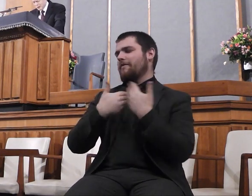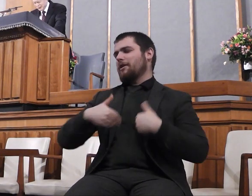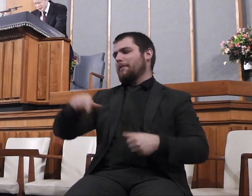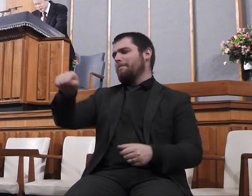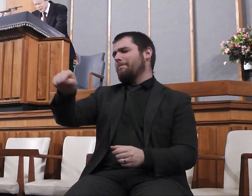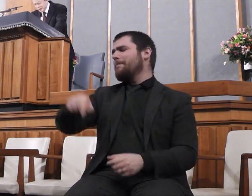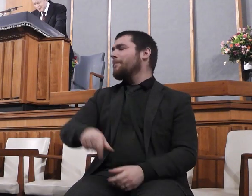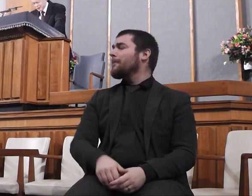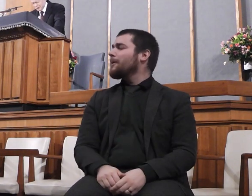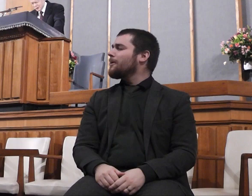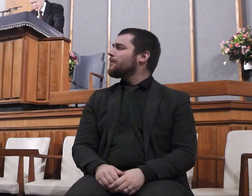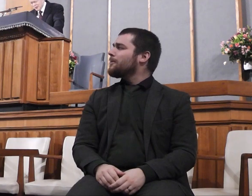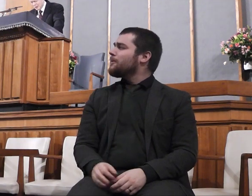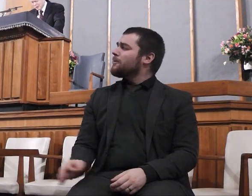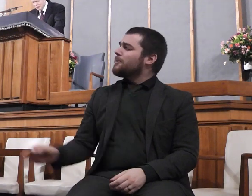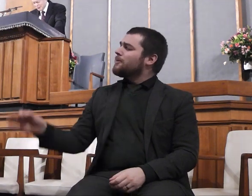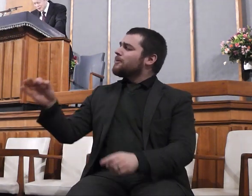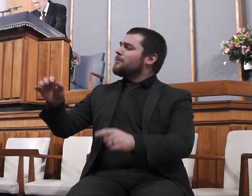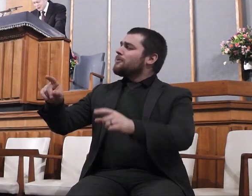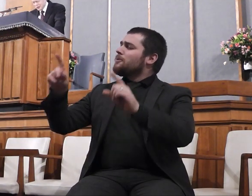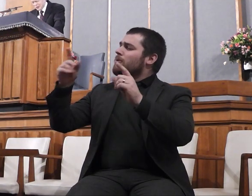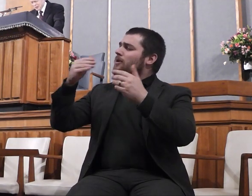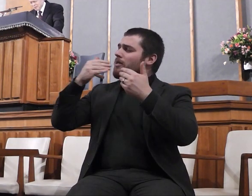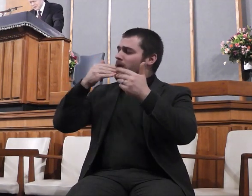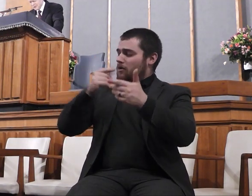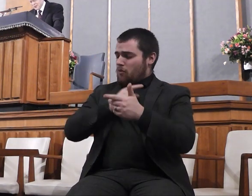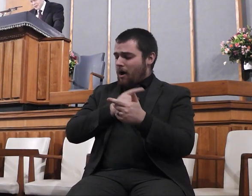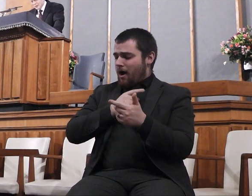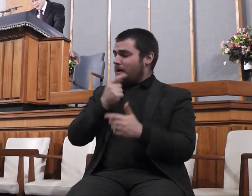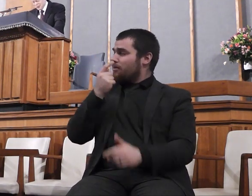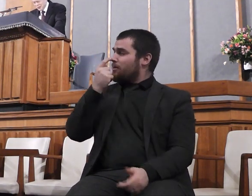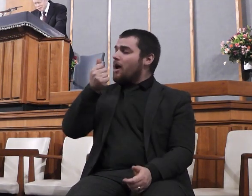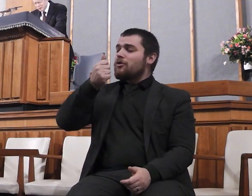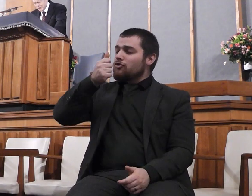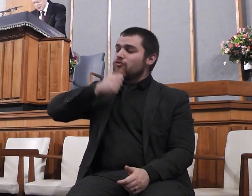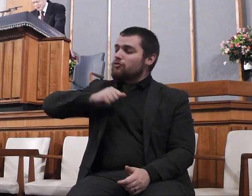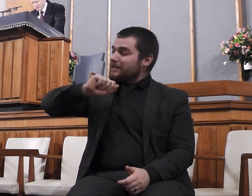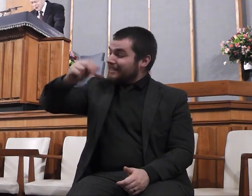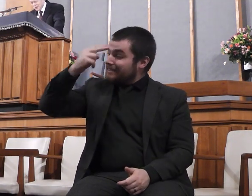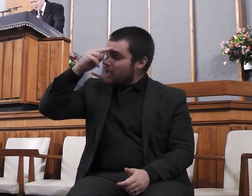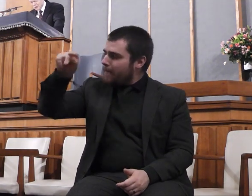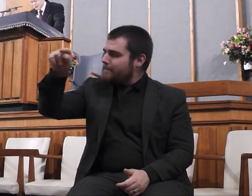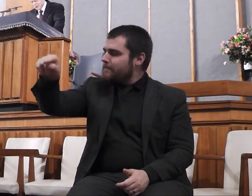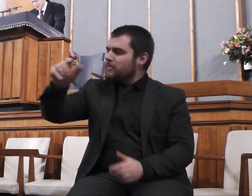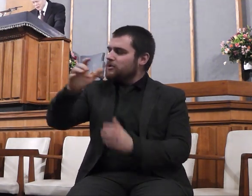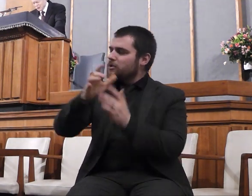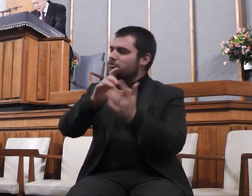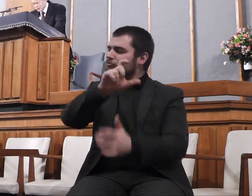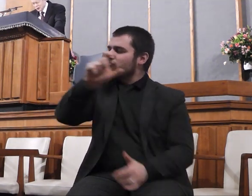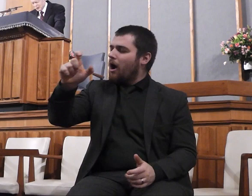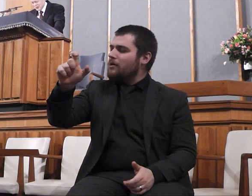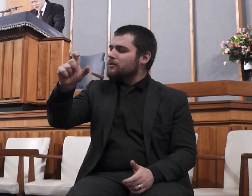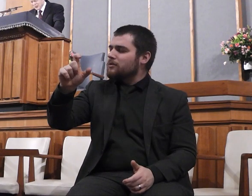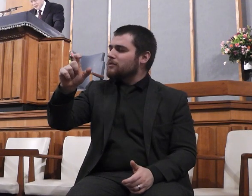thank thee that we may come in Christ's name, seeking pardon and forgiveness of all our sin.